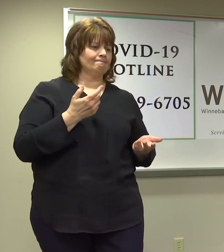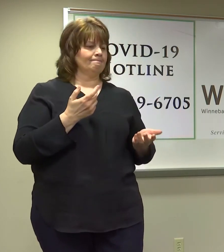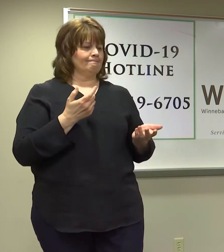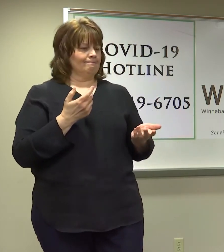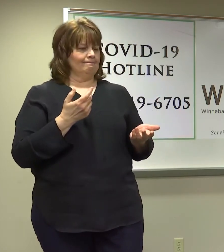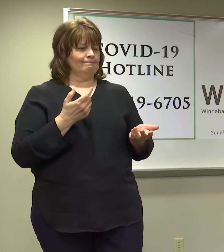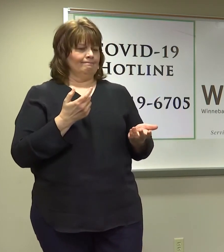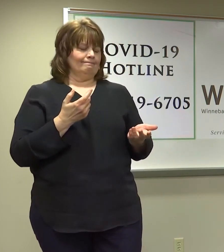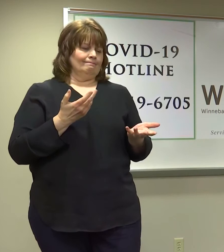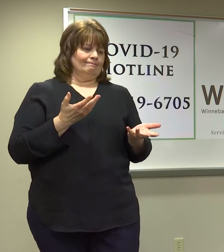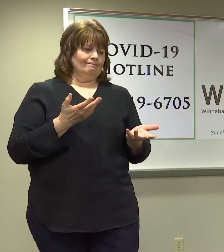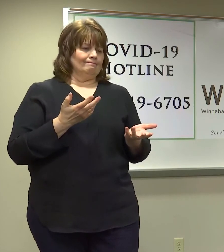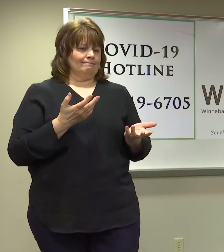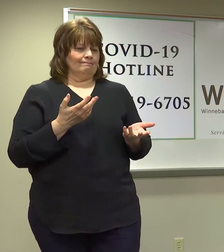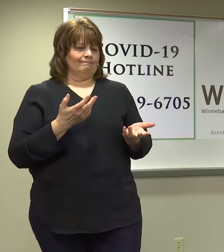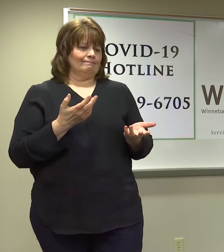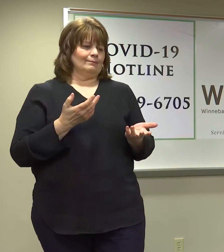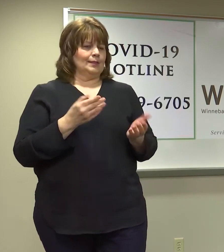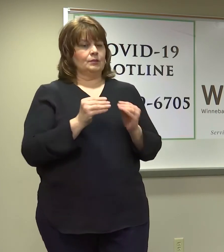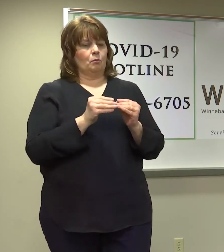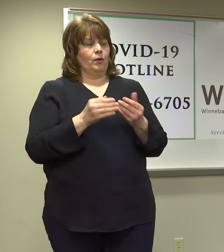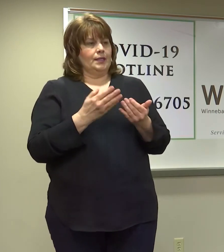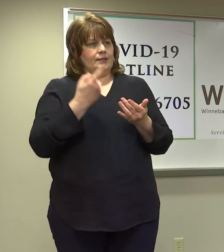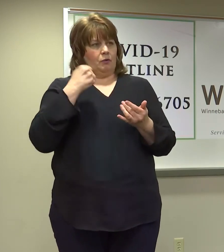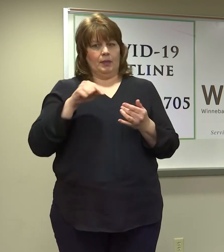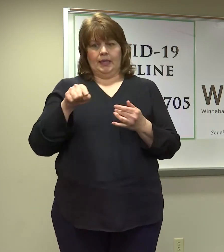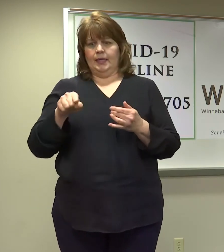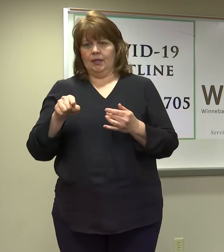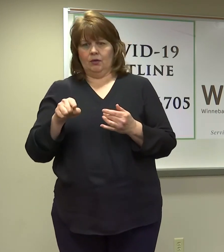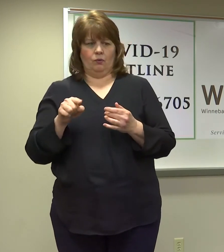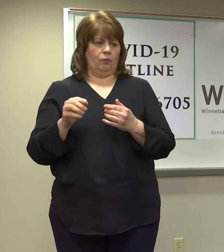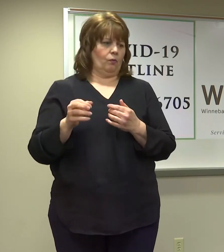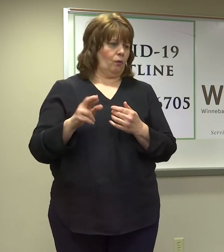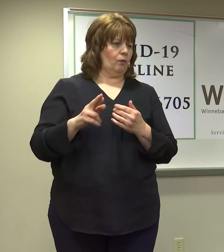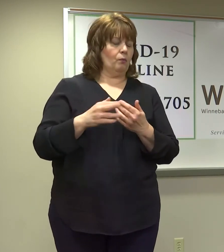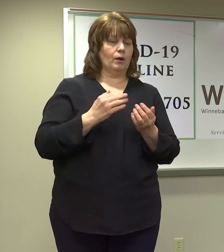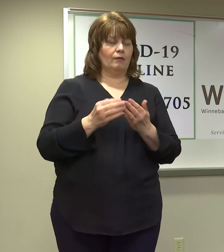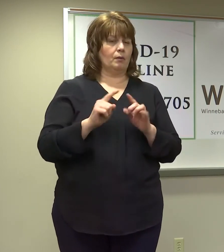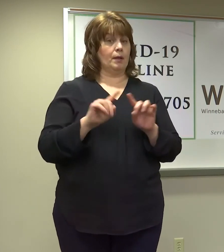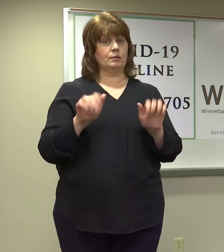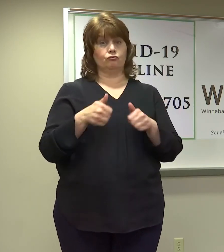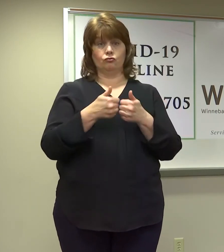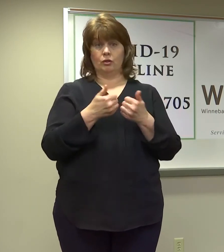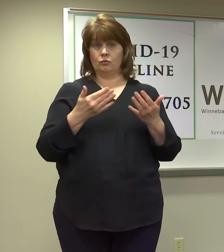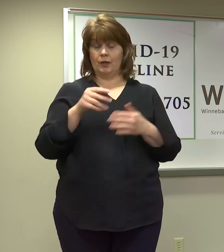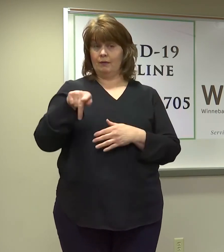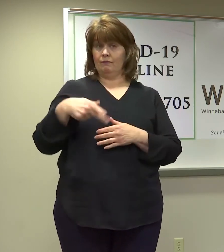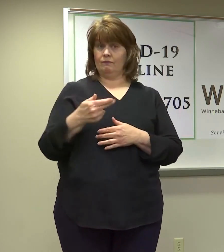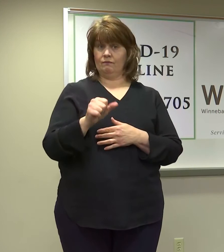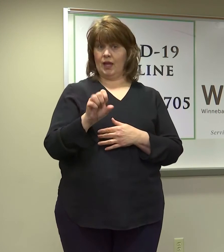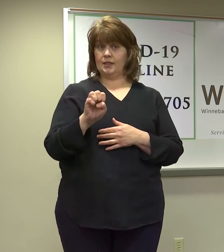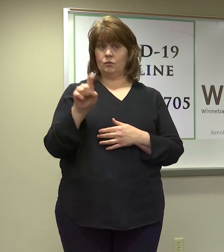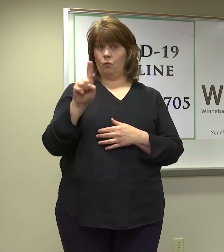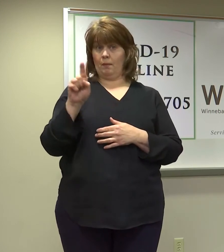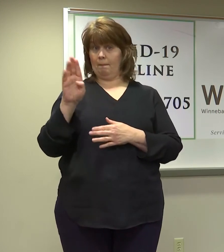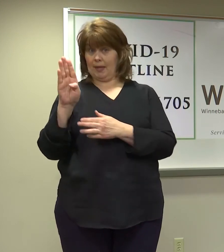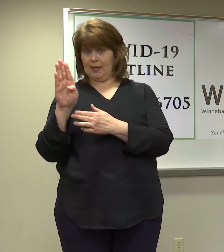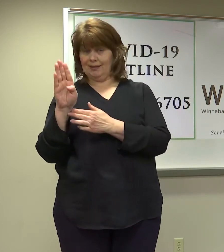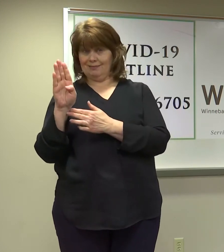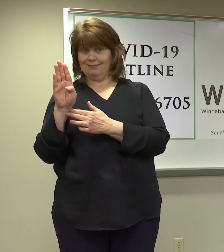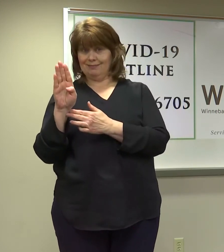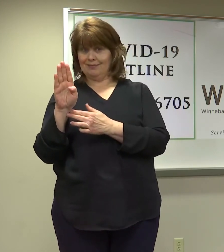know, what you want to do. This is where it's easier for you. The challenge is that Phase 1B is waiting for Phase 1A.